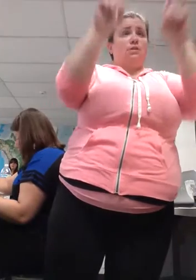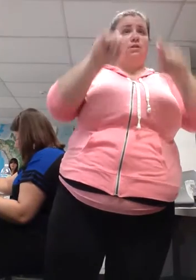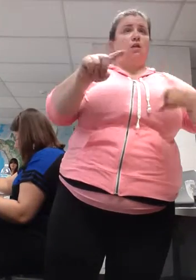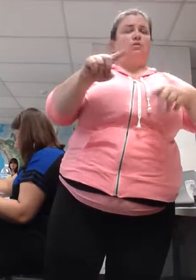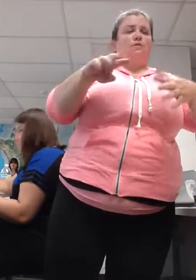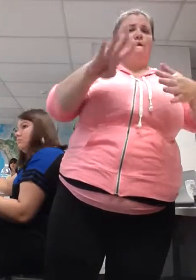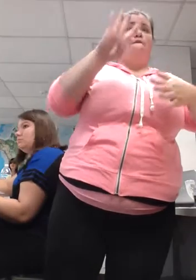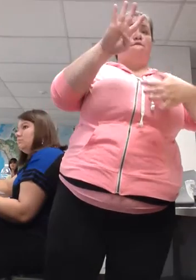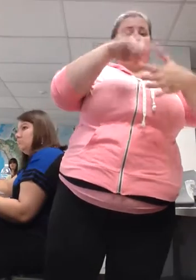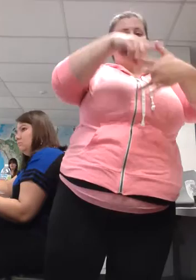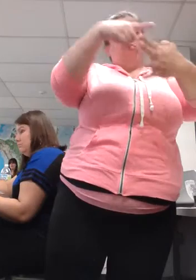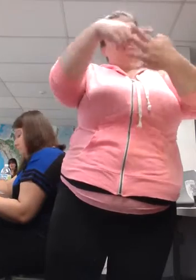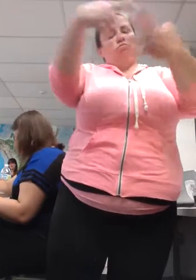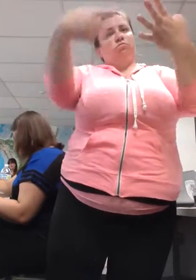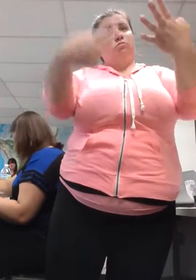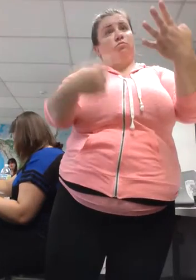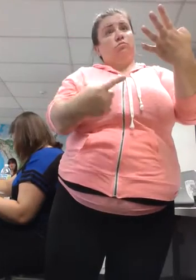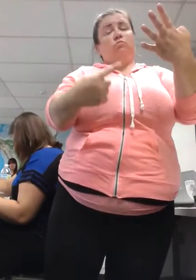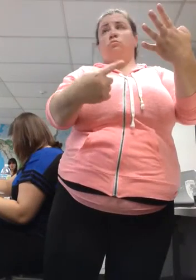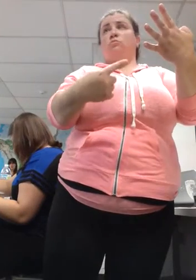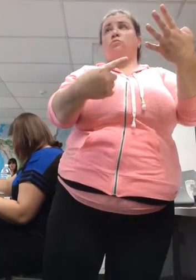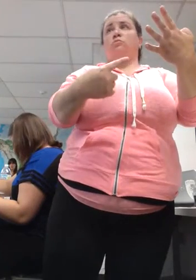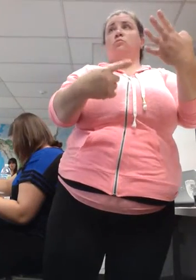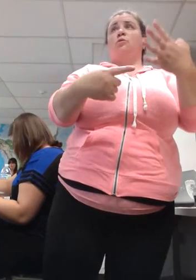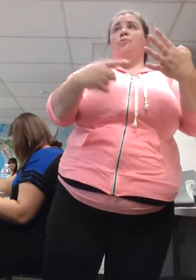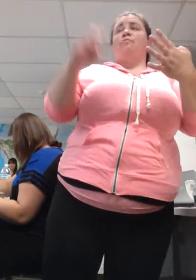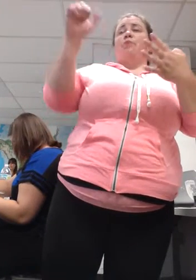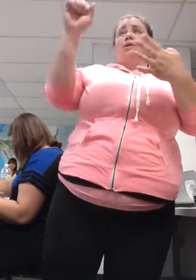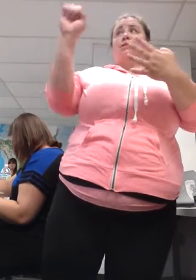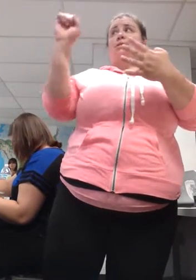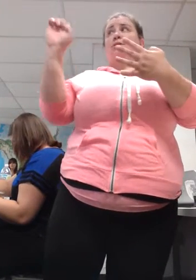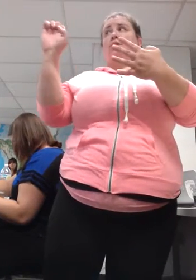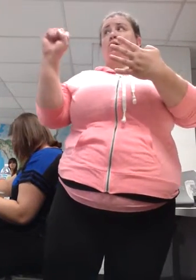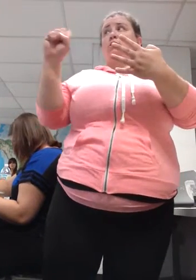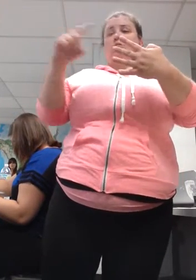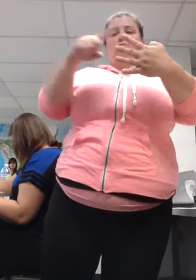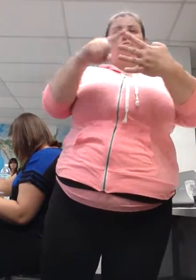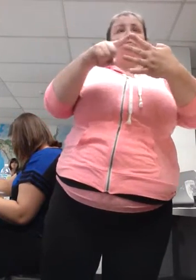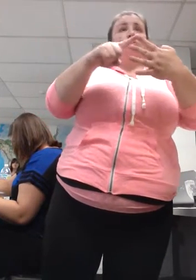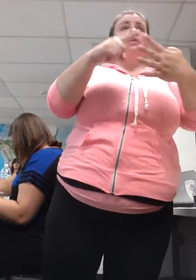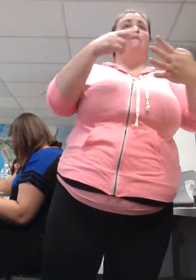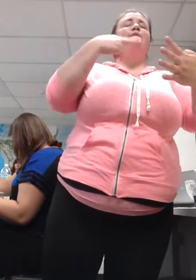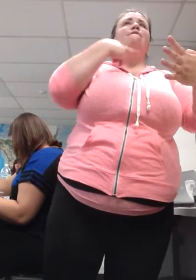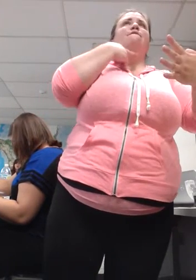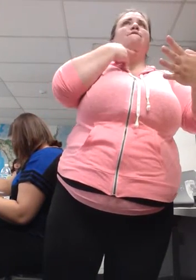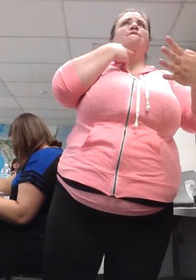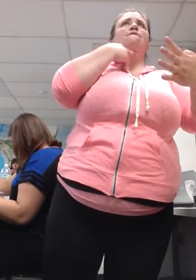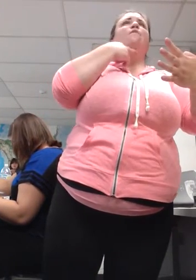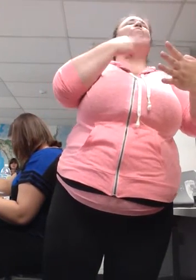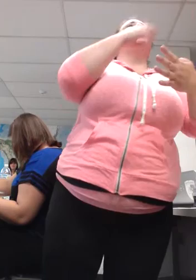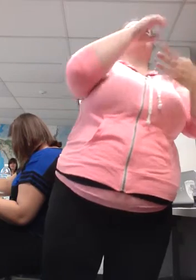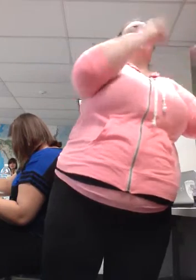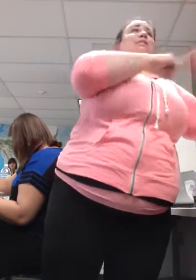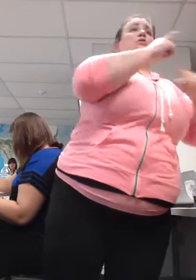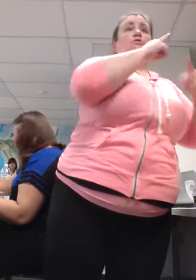sections that they will assess you on. Your sign to voice. Your voice to sign. Your amount of vocabulary.